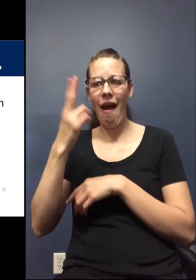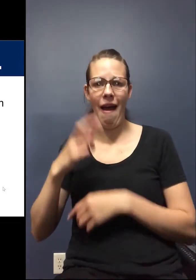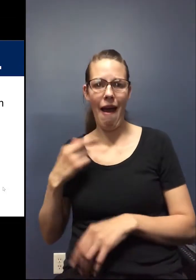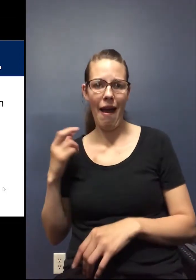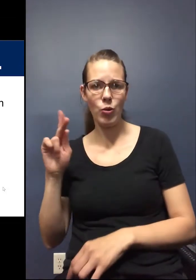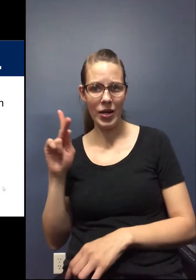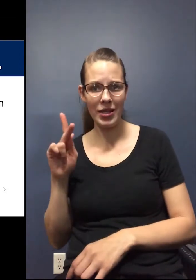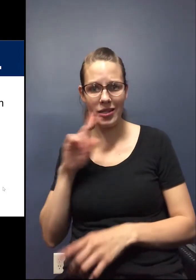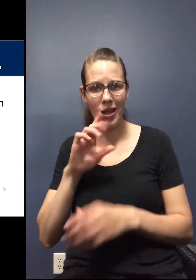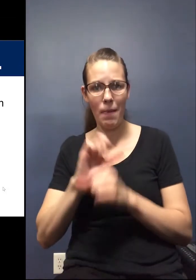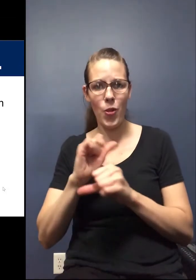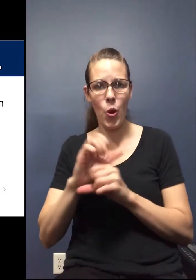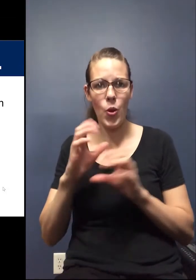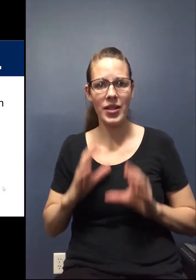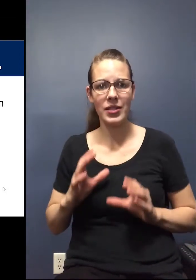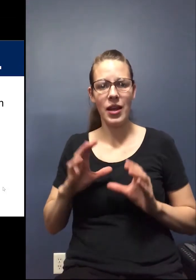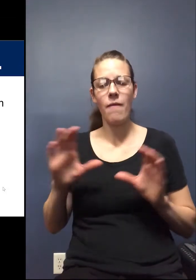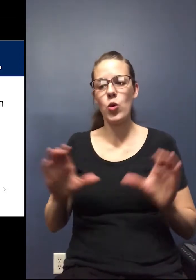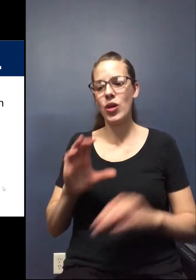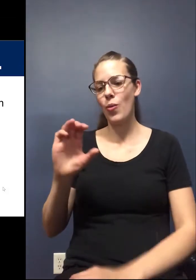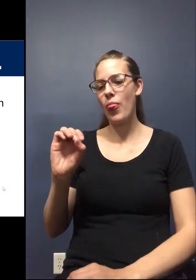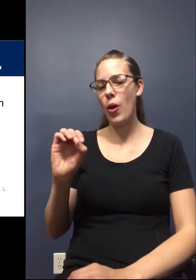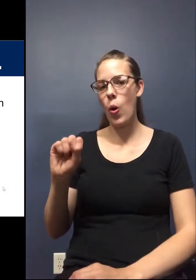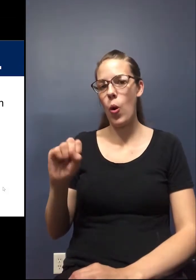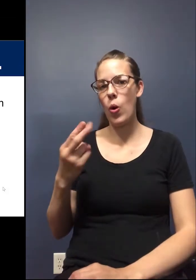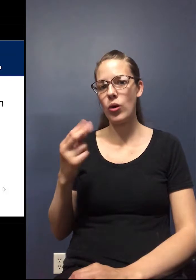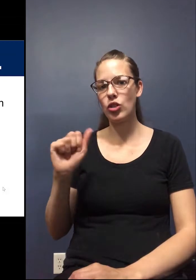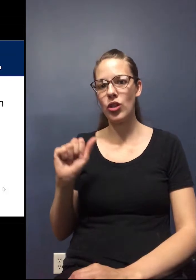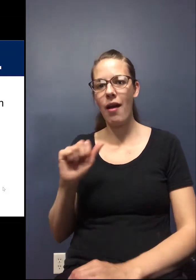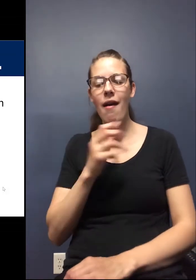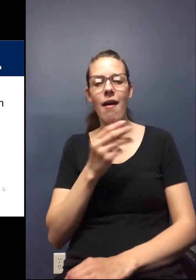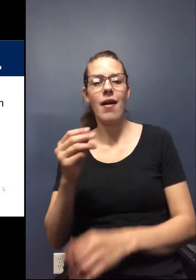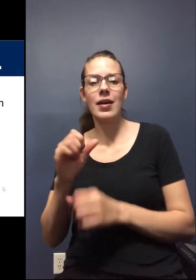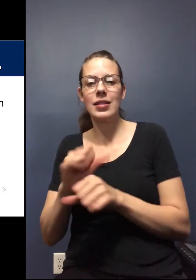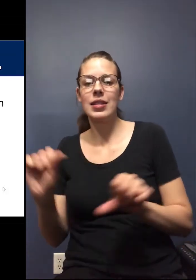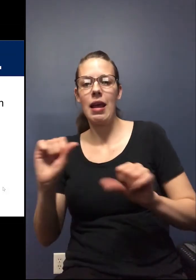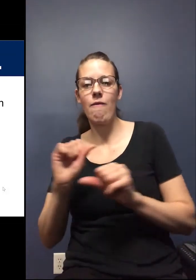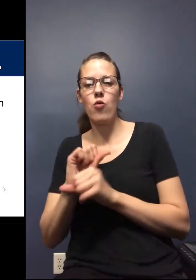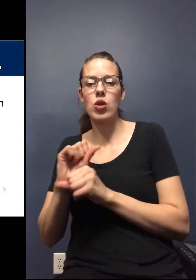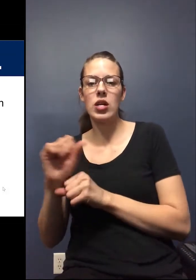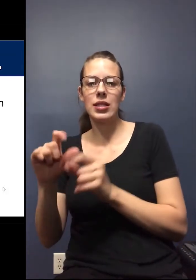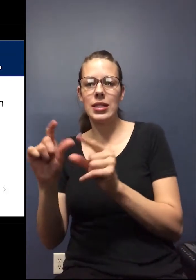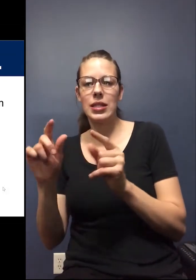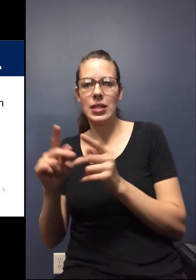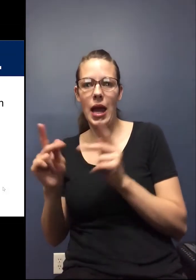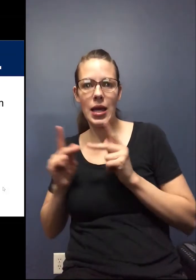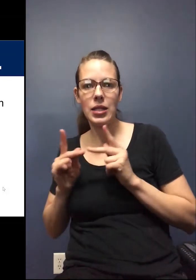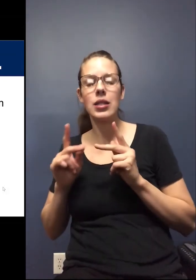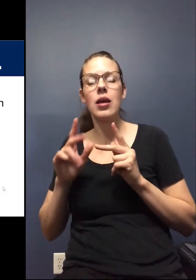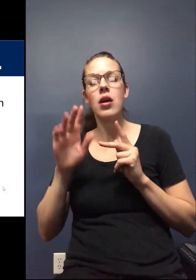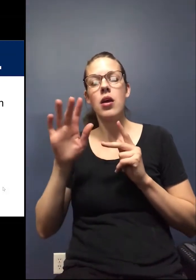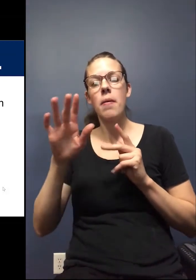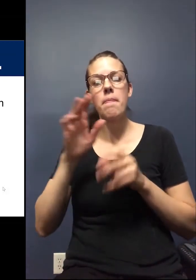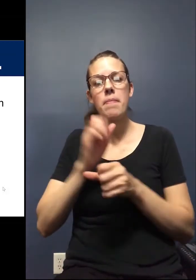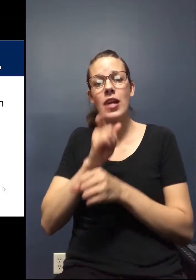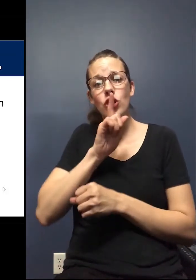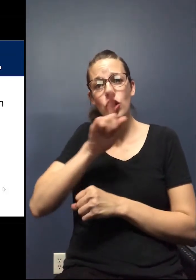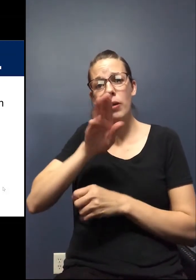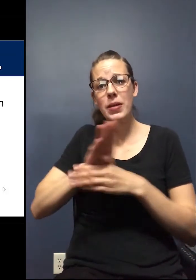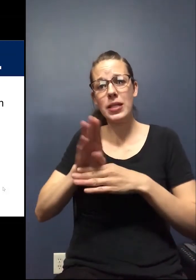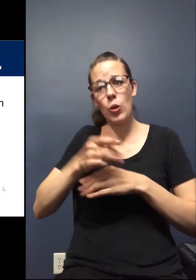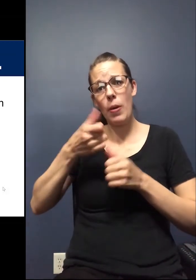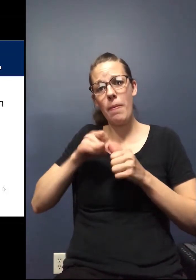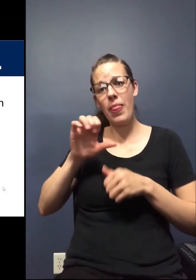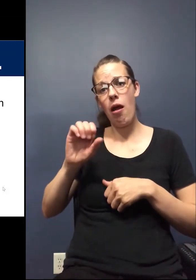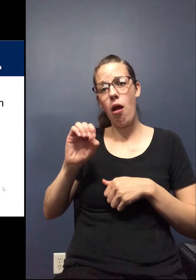employees. A of work with OSHA and safe work sites and making sure that businesses take into mind the